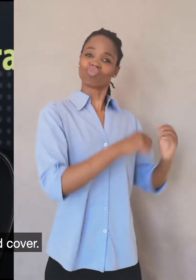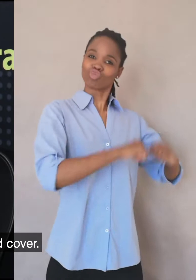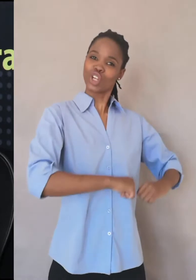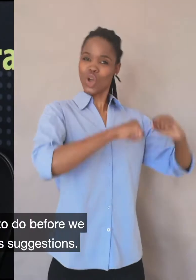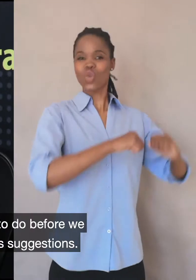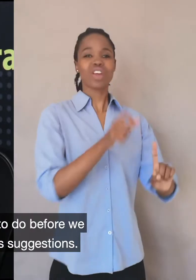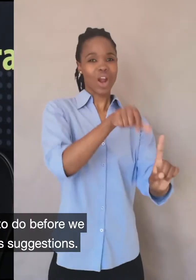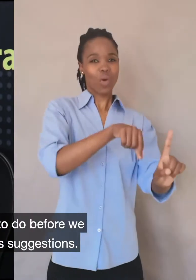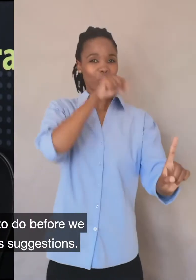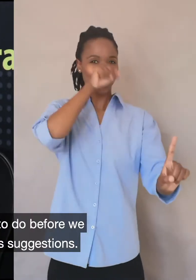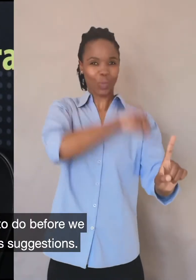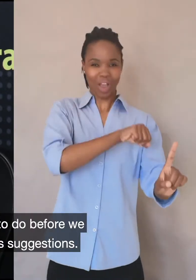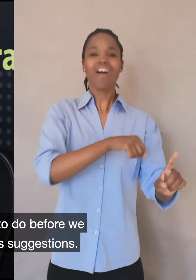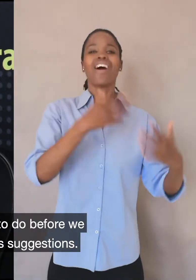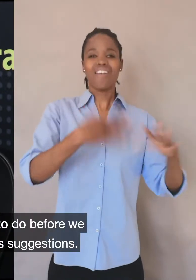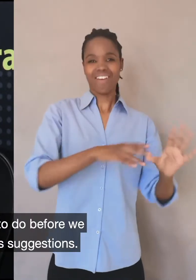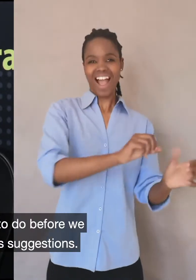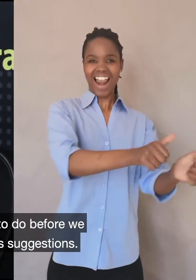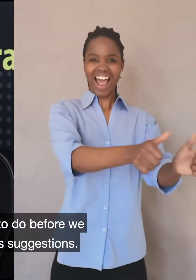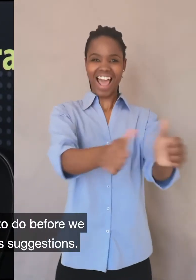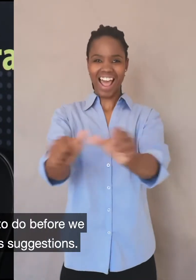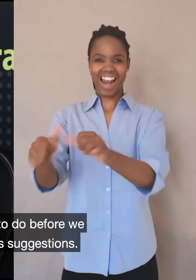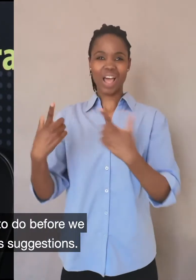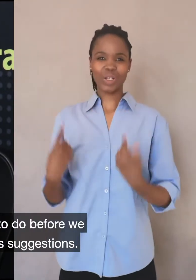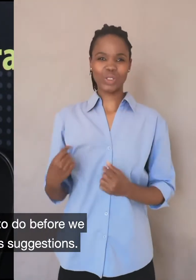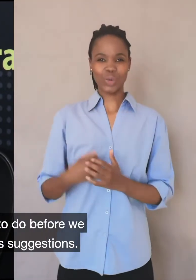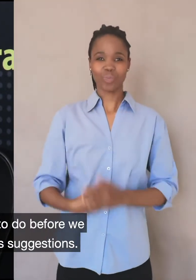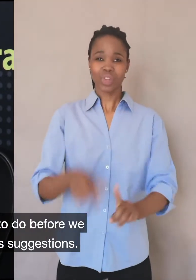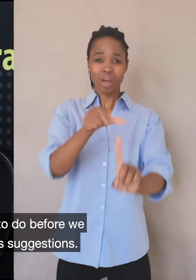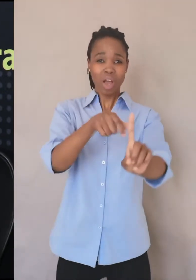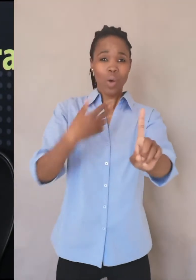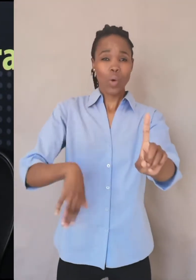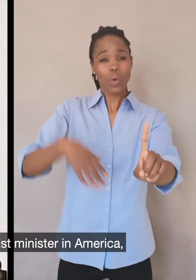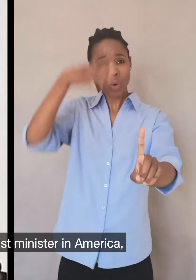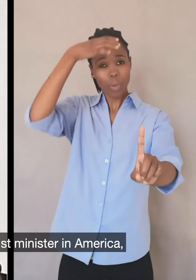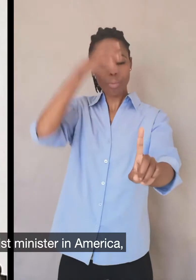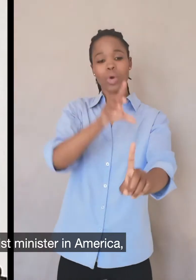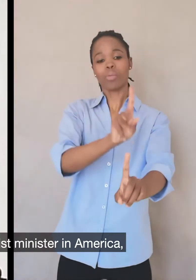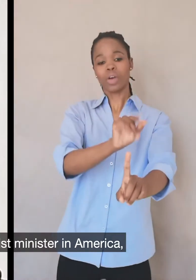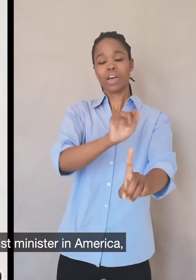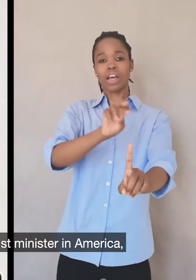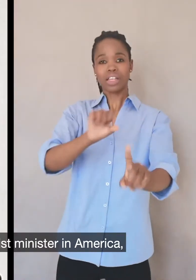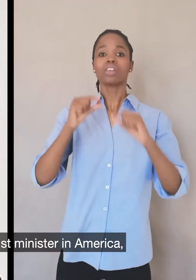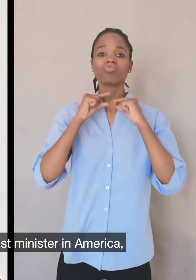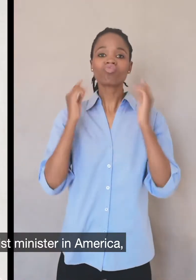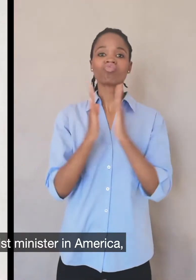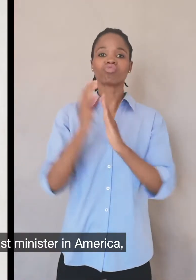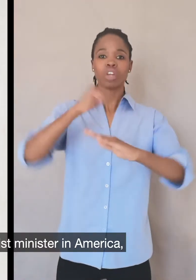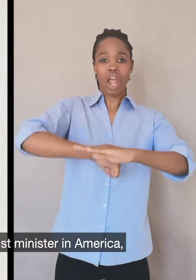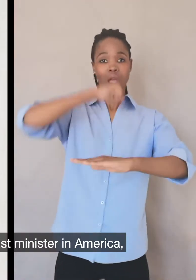This was one that we wanted to do before we started taking everyone else's suggestions. Martin Luther King, of course, a Baptist minister in America,